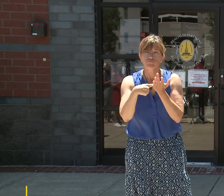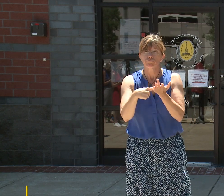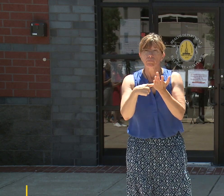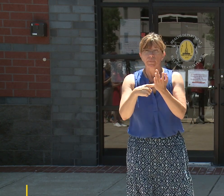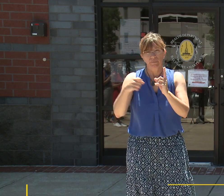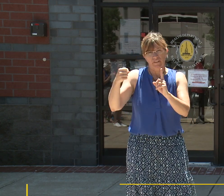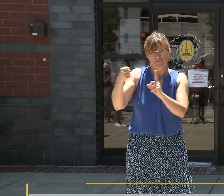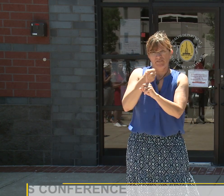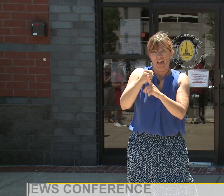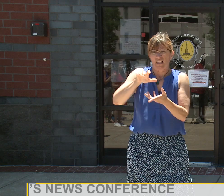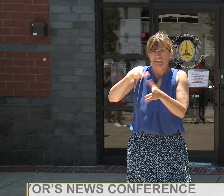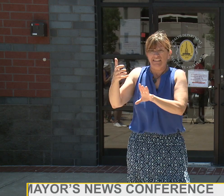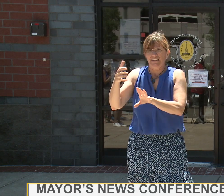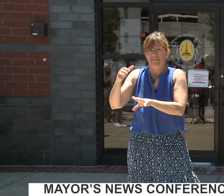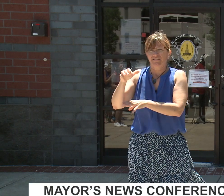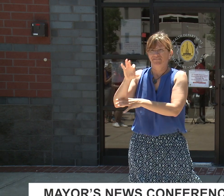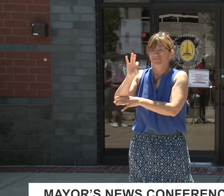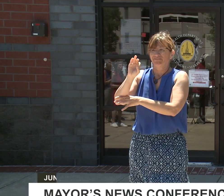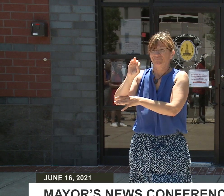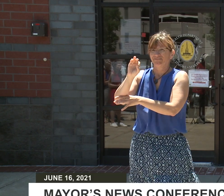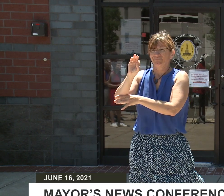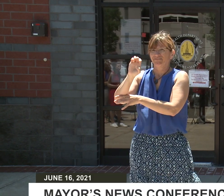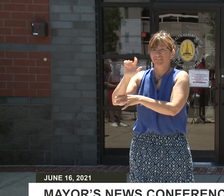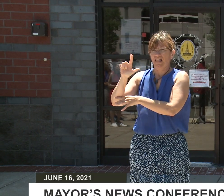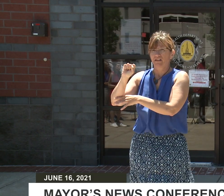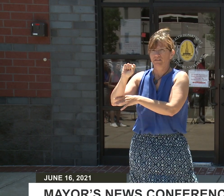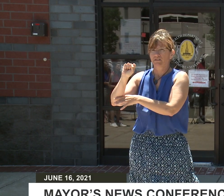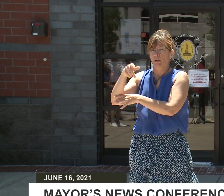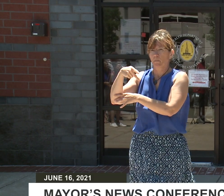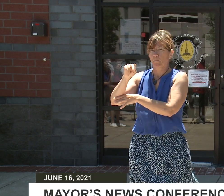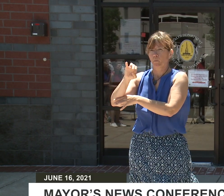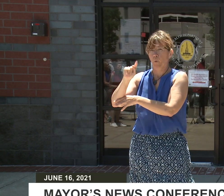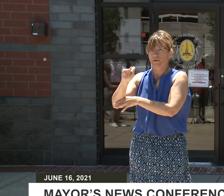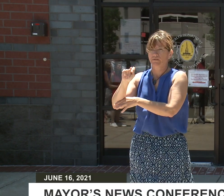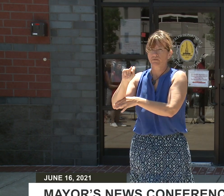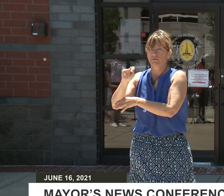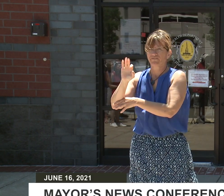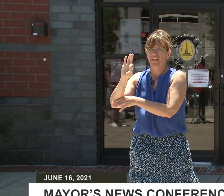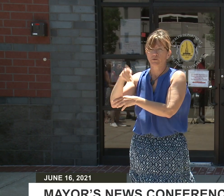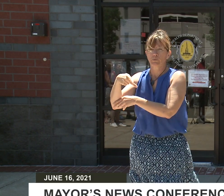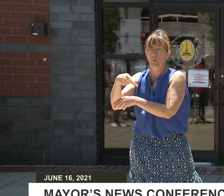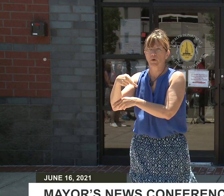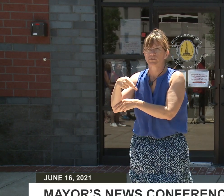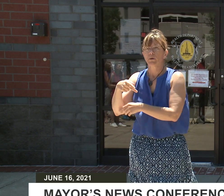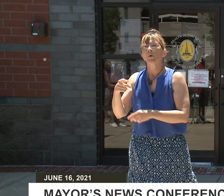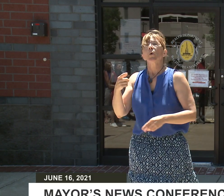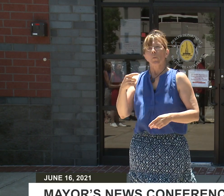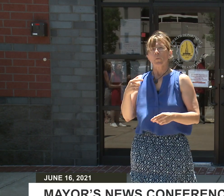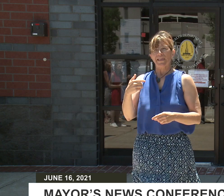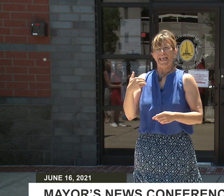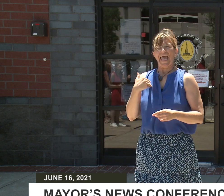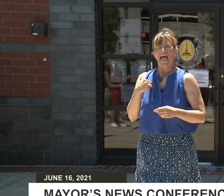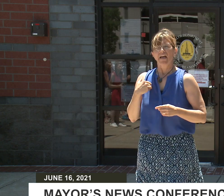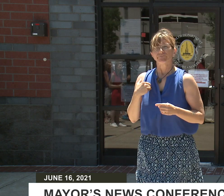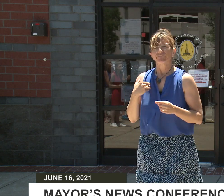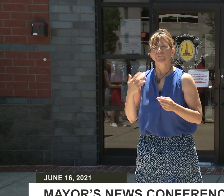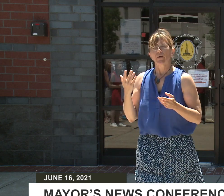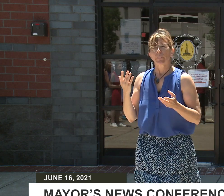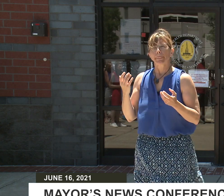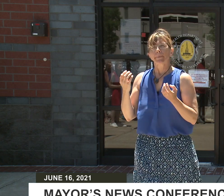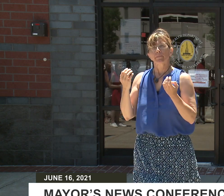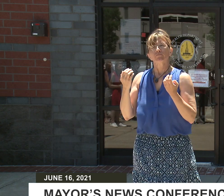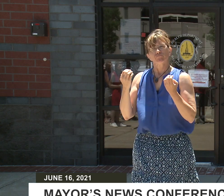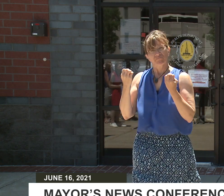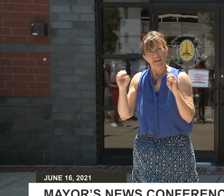efforts from the city? Well, I think you know, and I let the police commission know, that we had a robust deployment, not just in Fells Point, but